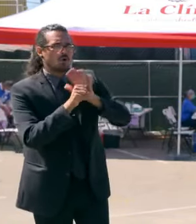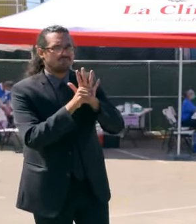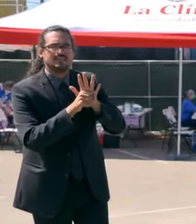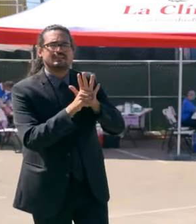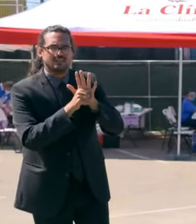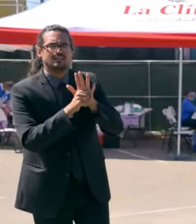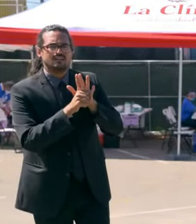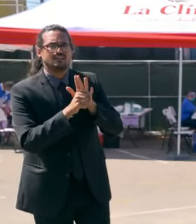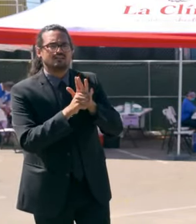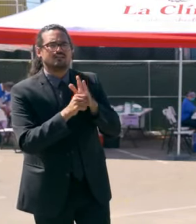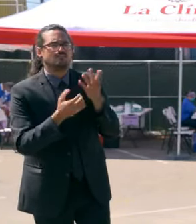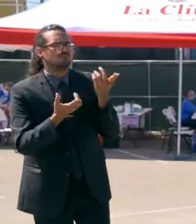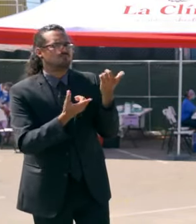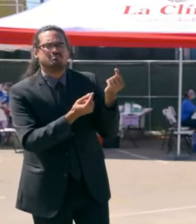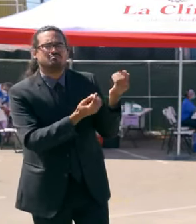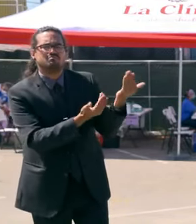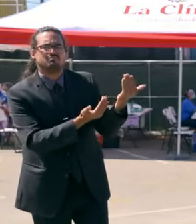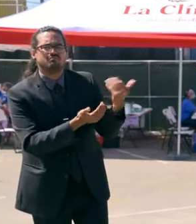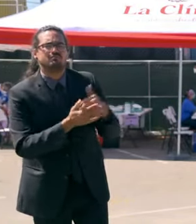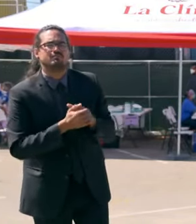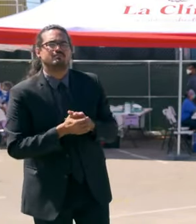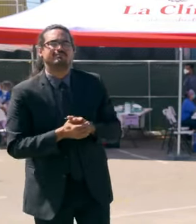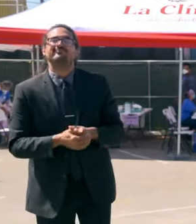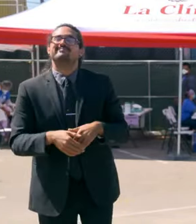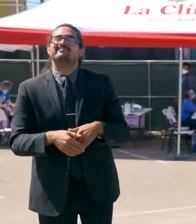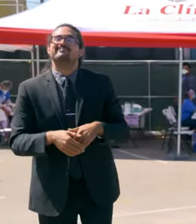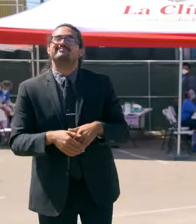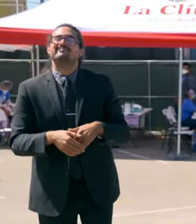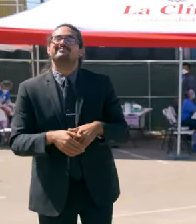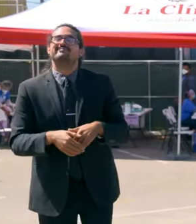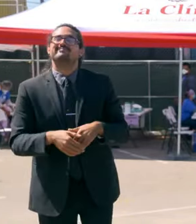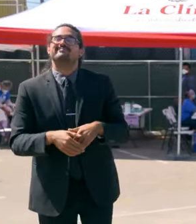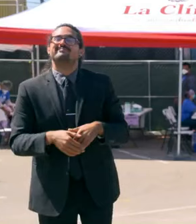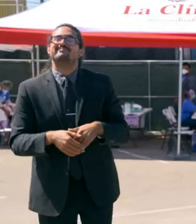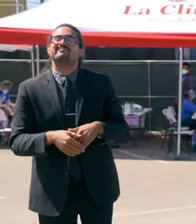Well, I've been in every part of the state actively for the last six, seven months.